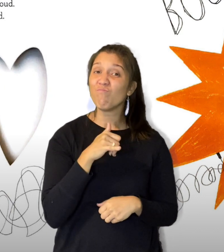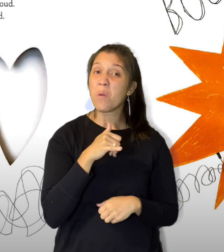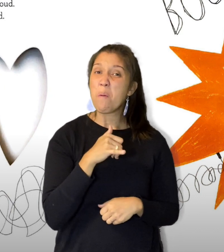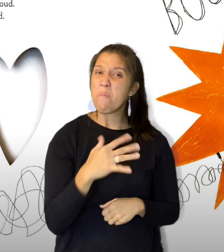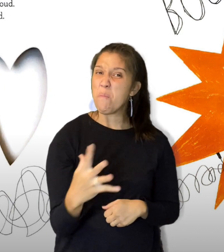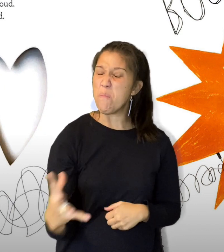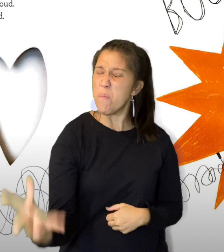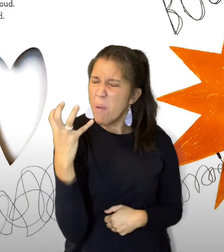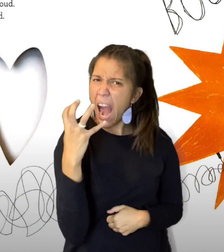mad.